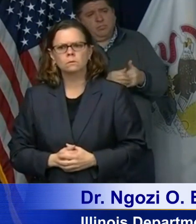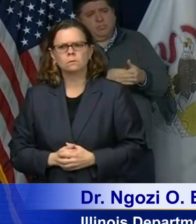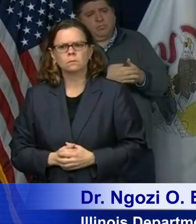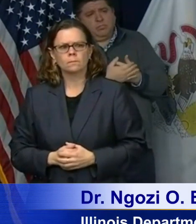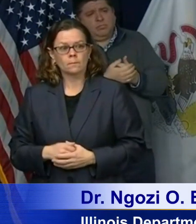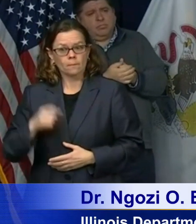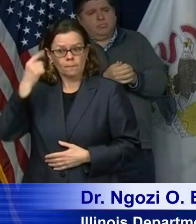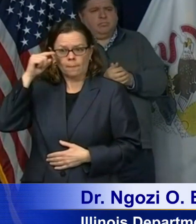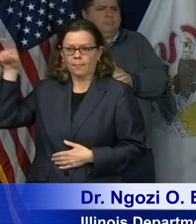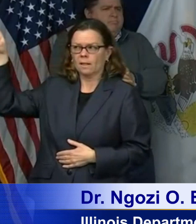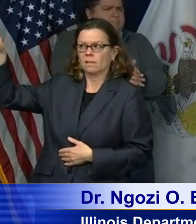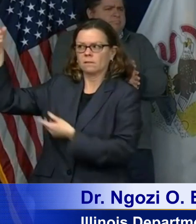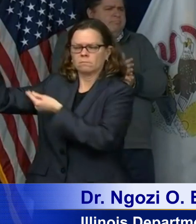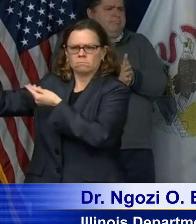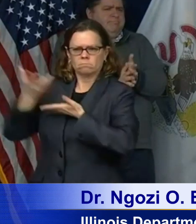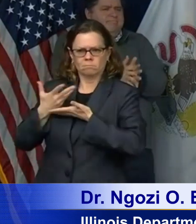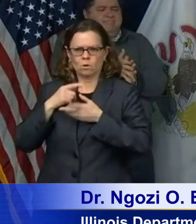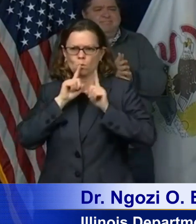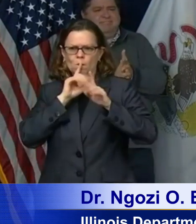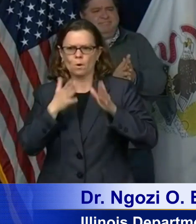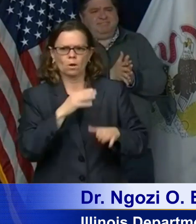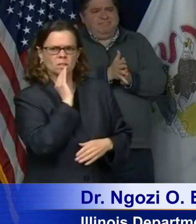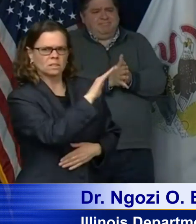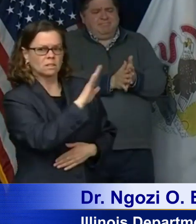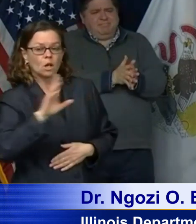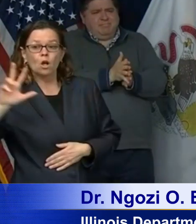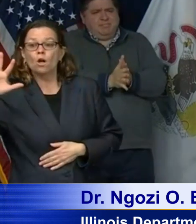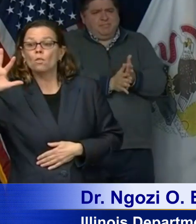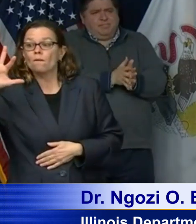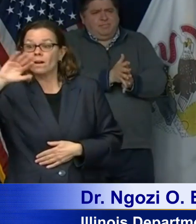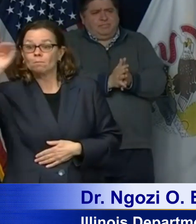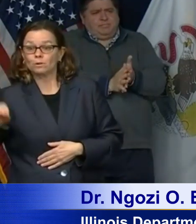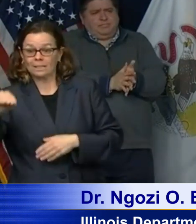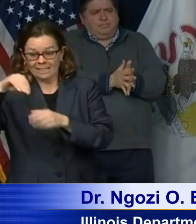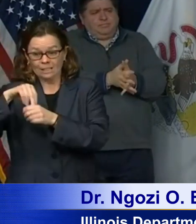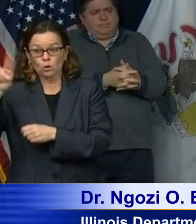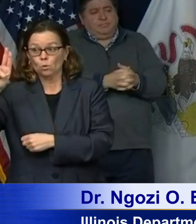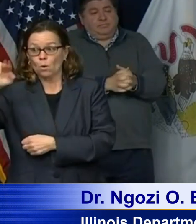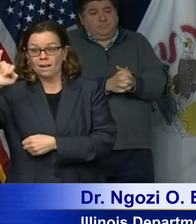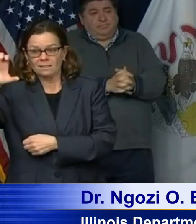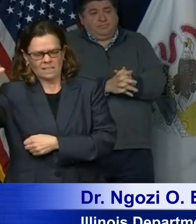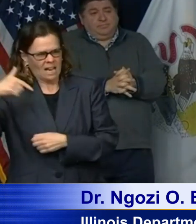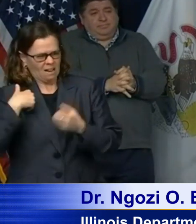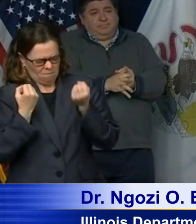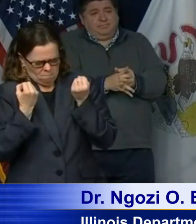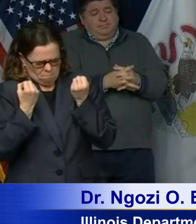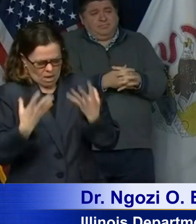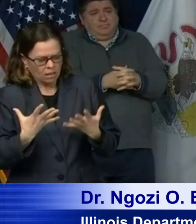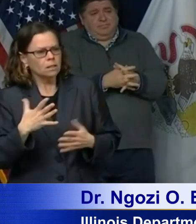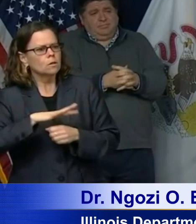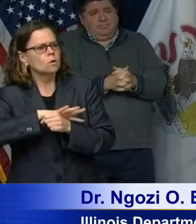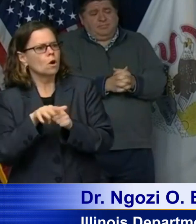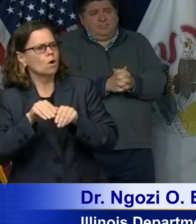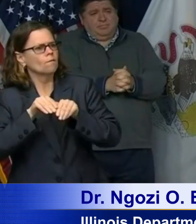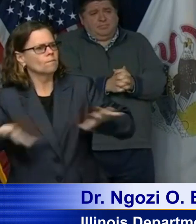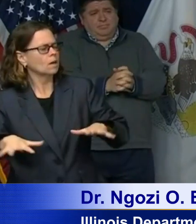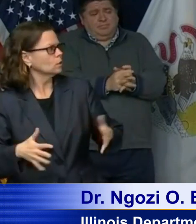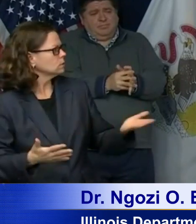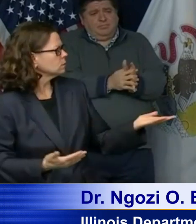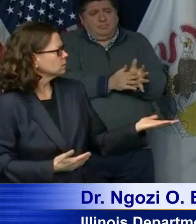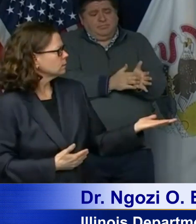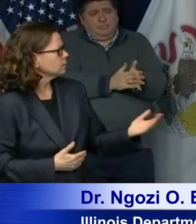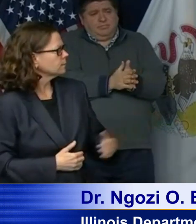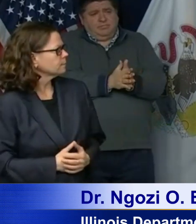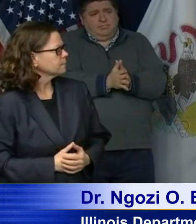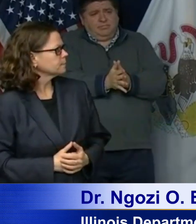tested positive. Have you heard anything about the situation? I don't know about these recent developments that you've shared, but